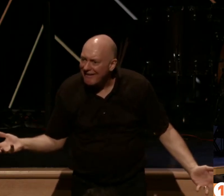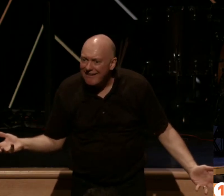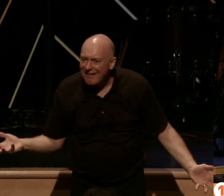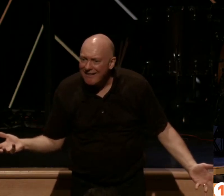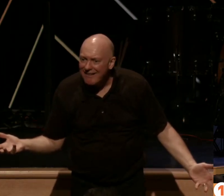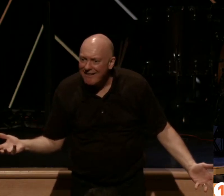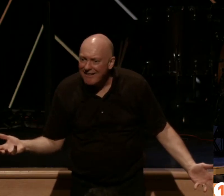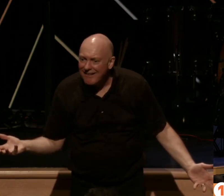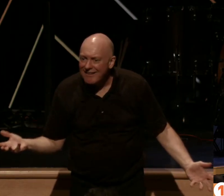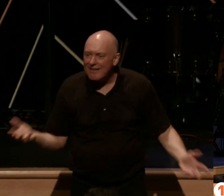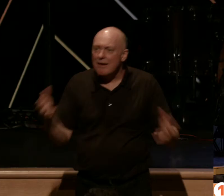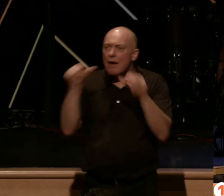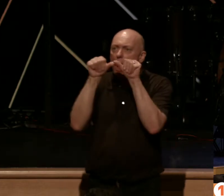Abide in my love.